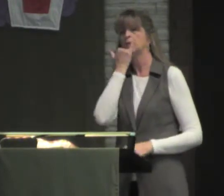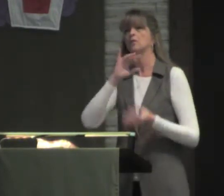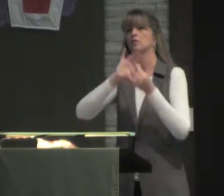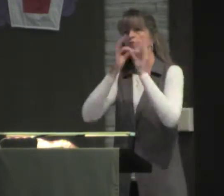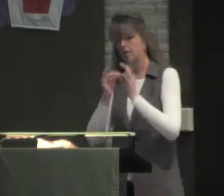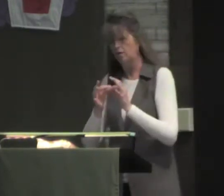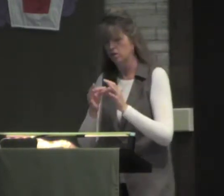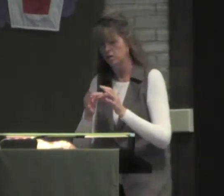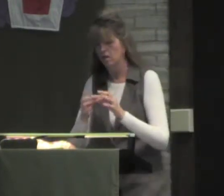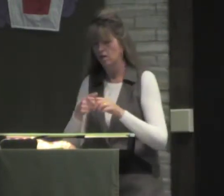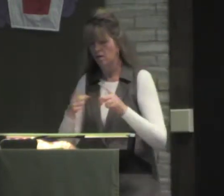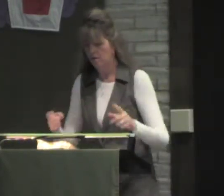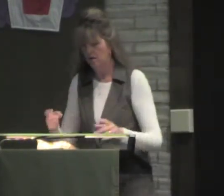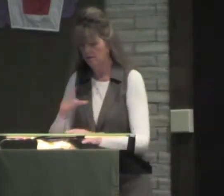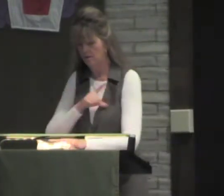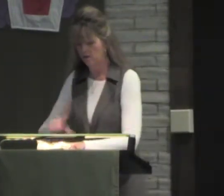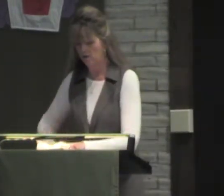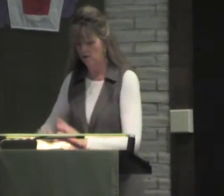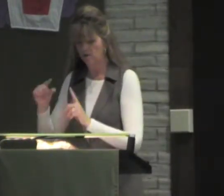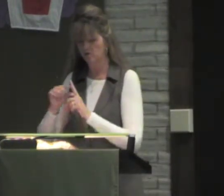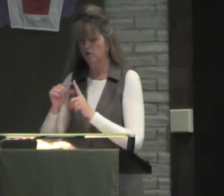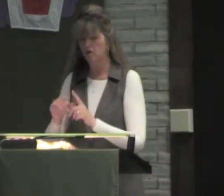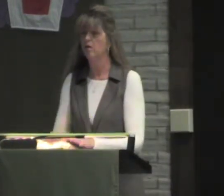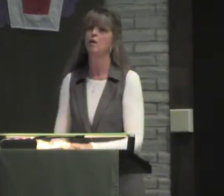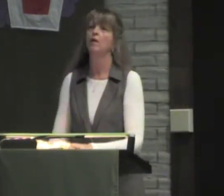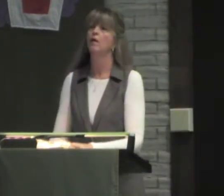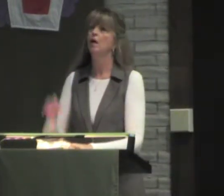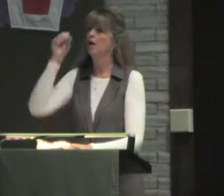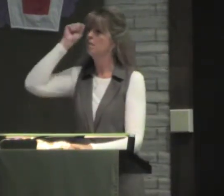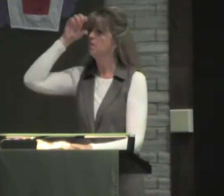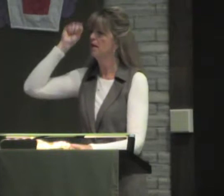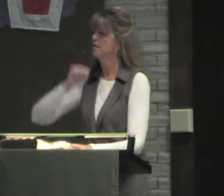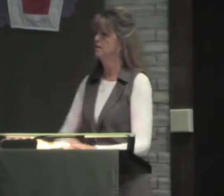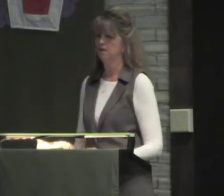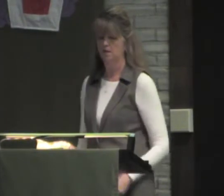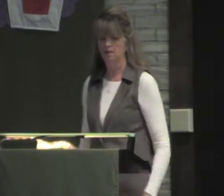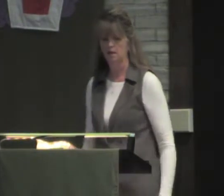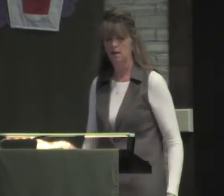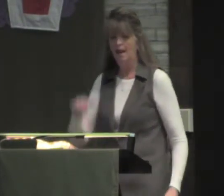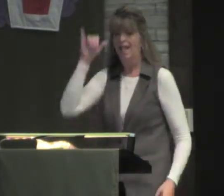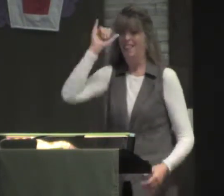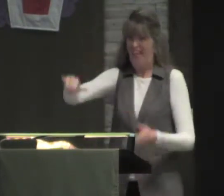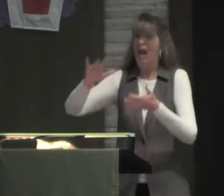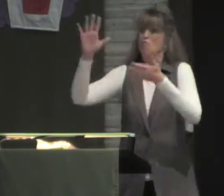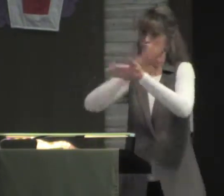have mistreated other people due to misinterpretation of God's Word.